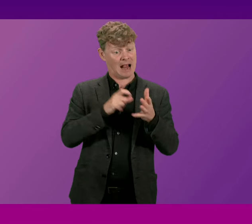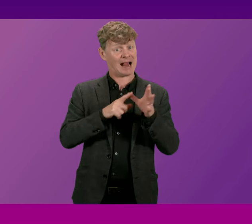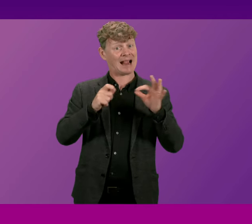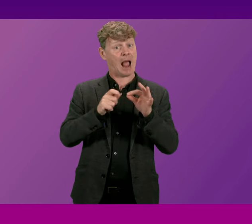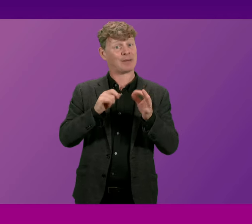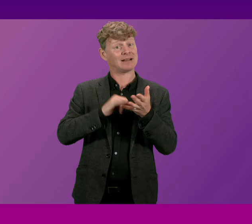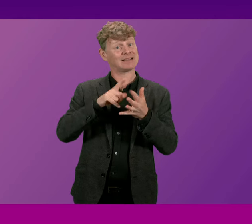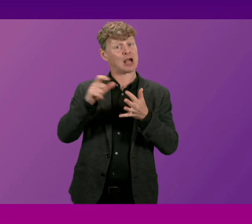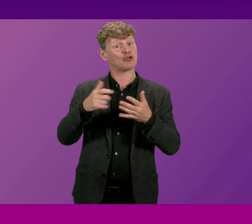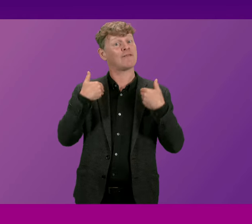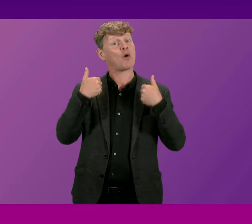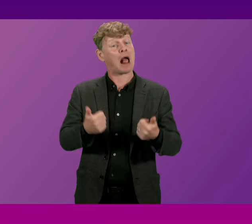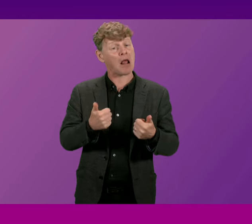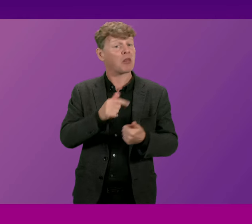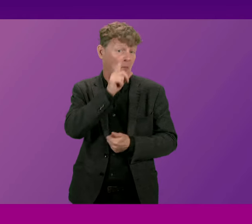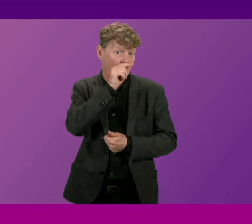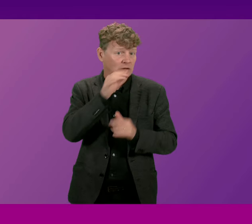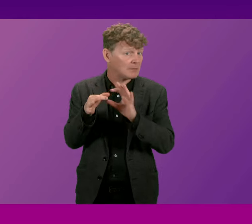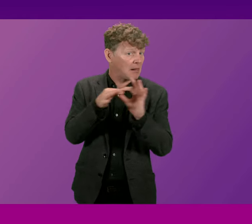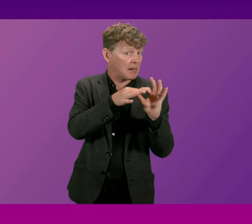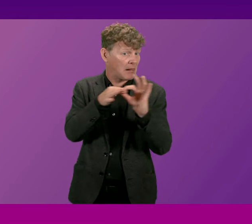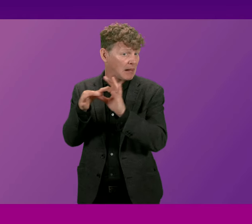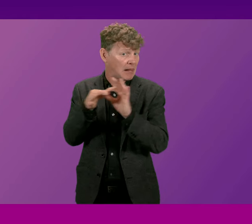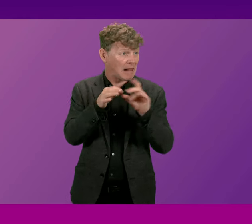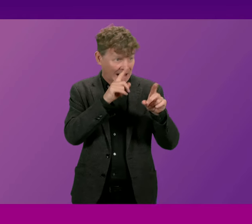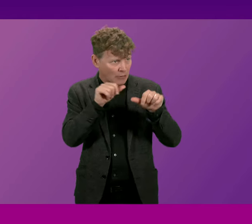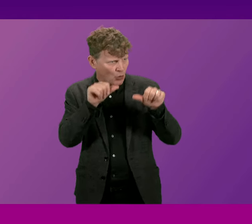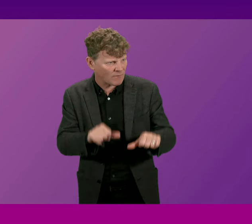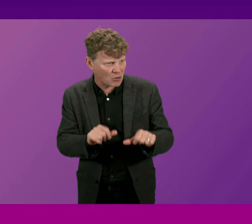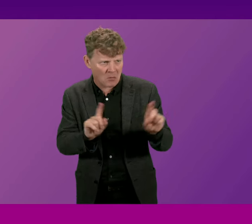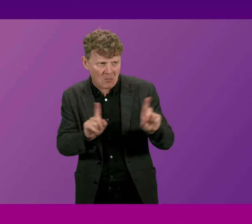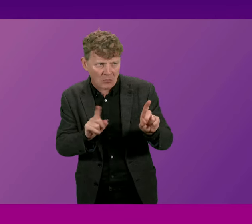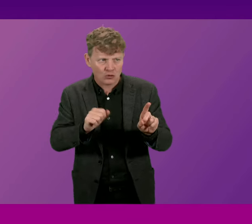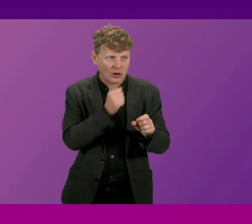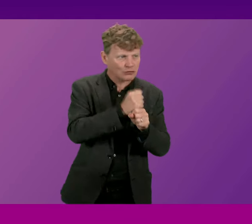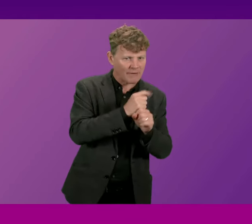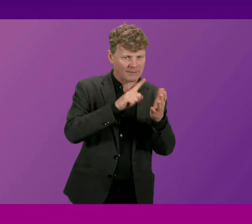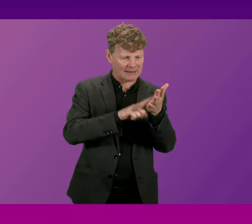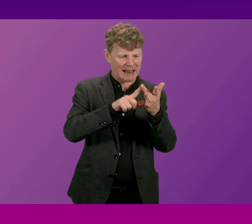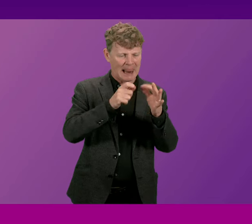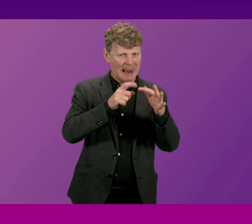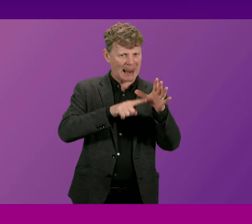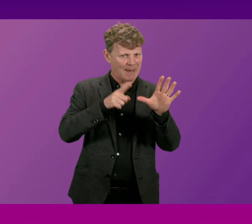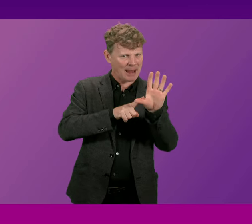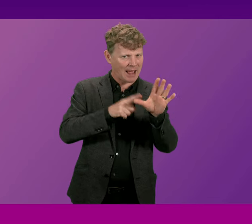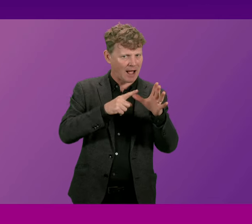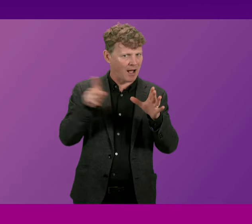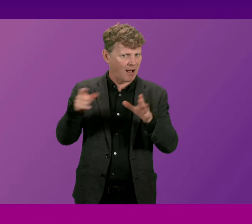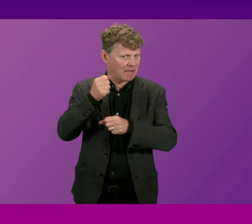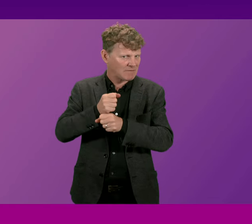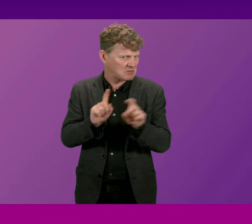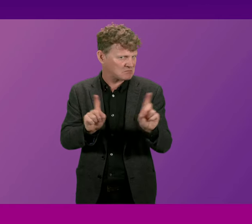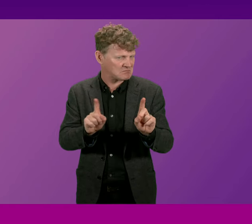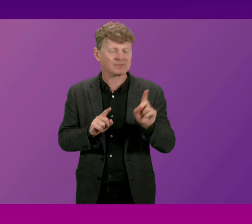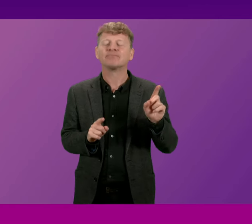now suggesting that that might be possible could the First Minister confirm that that is the case First Minister Presenting officer